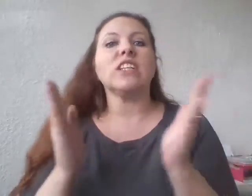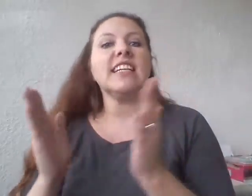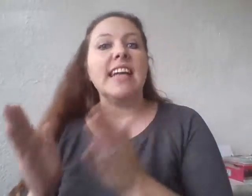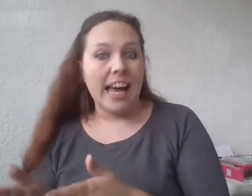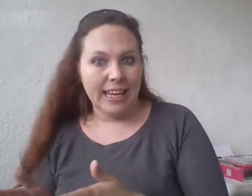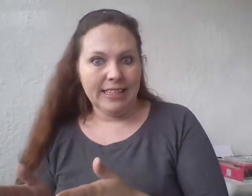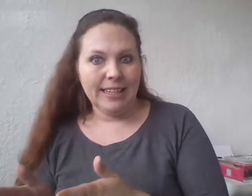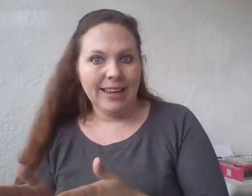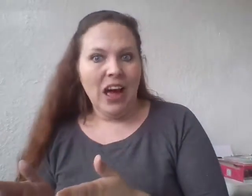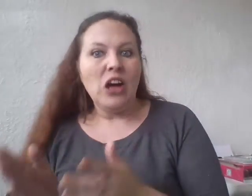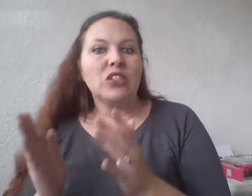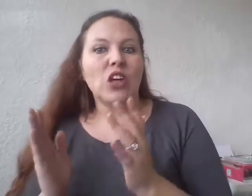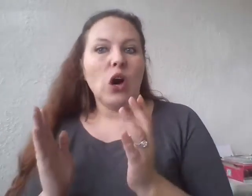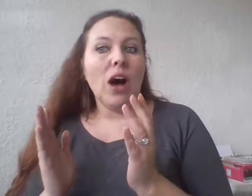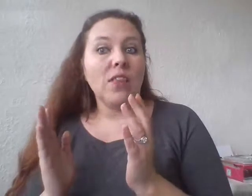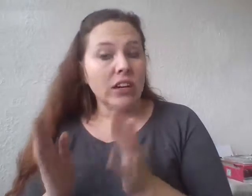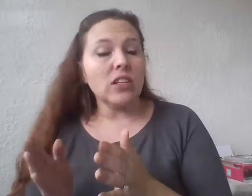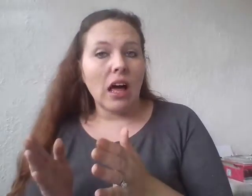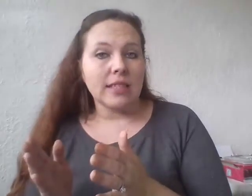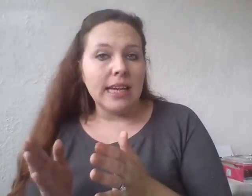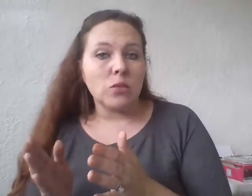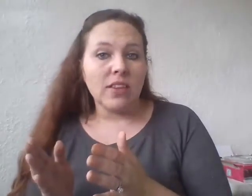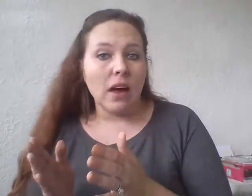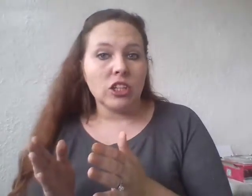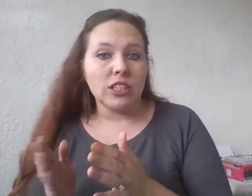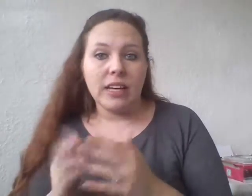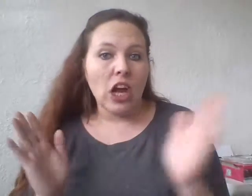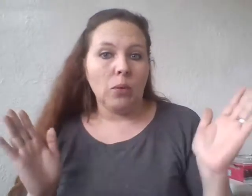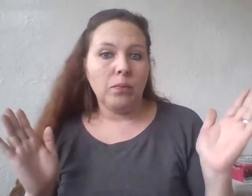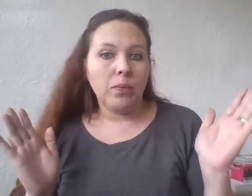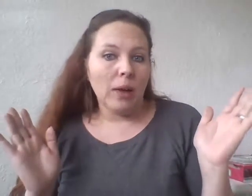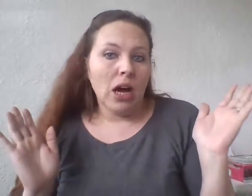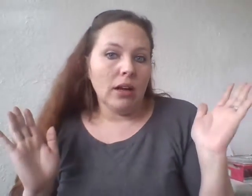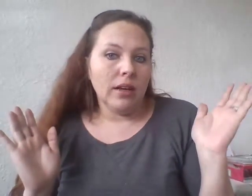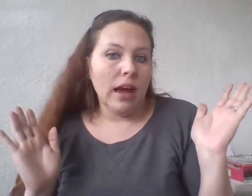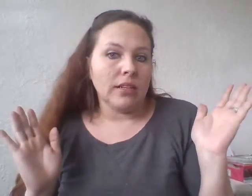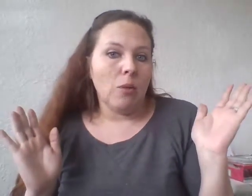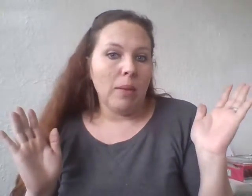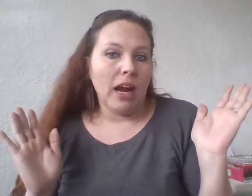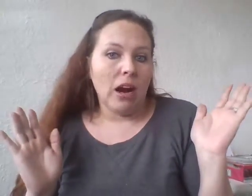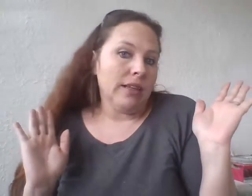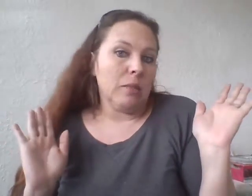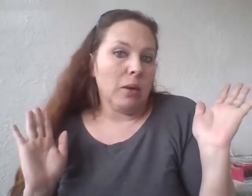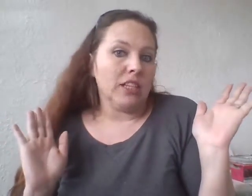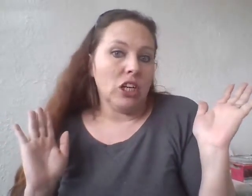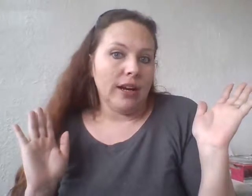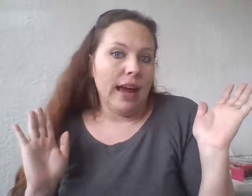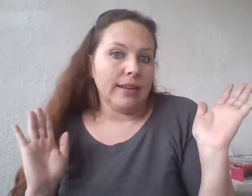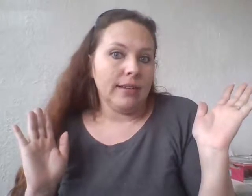deny it. So there's a lot of states where the governor just said, no, I'm not enacting Obamacare and it's my right to not enact it.